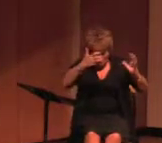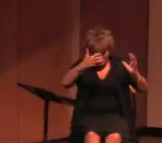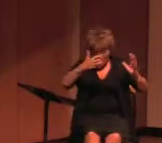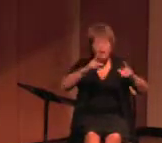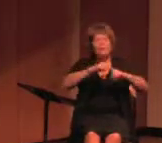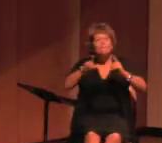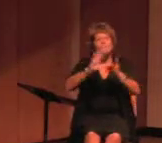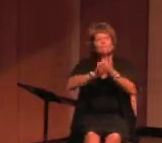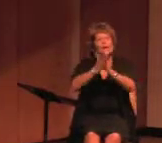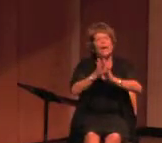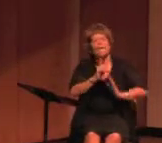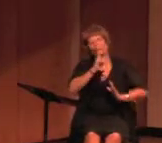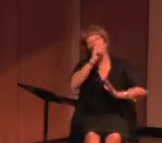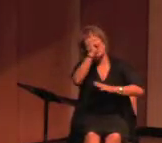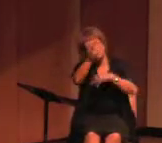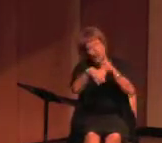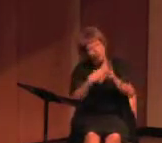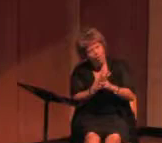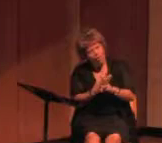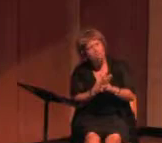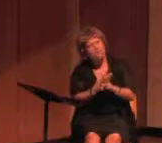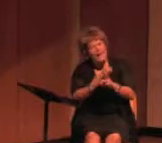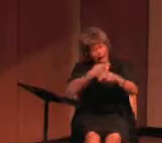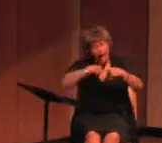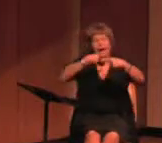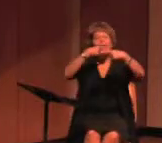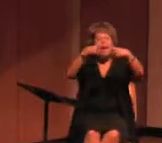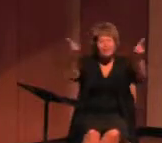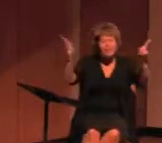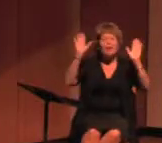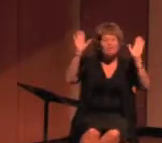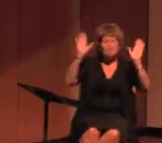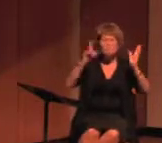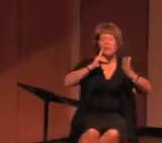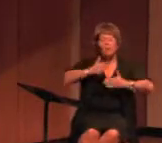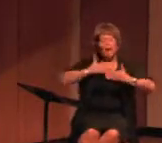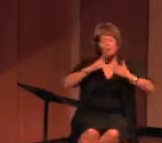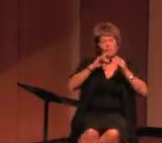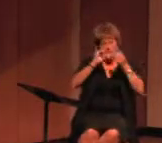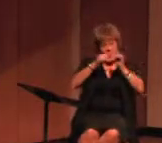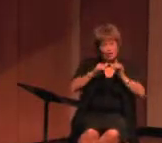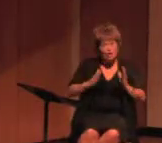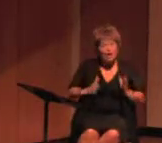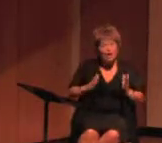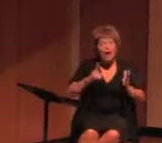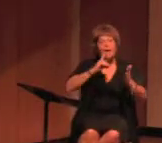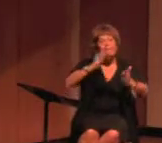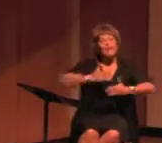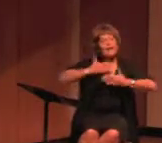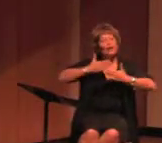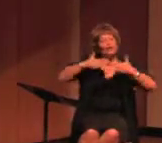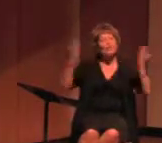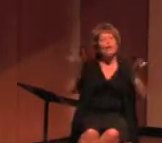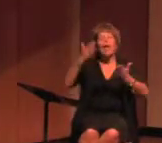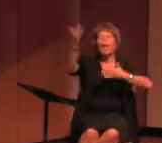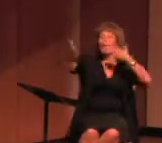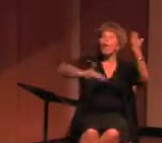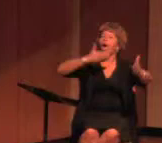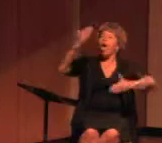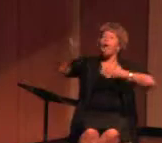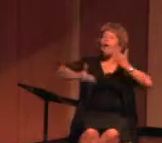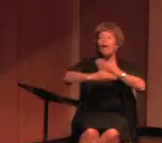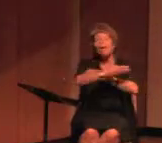things, become reality. And I am telling you, I am very happy to be an engineer. I am very happy to be here and welcome you.